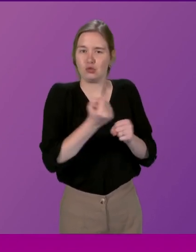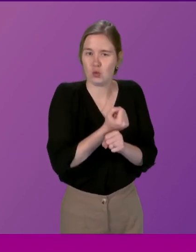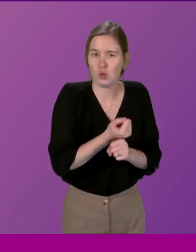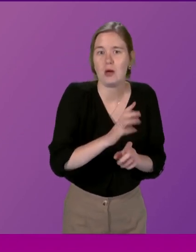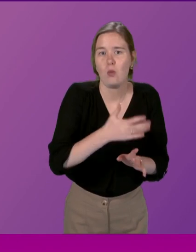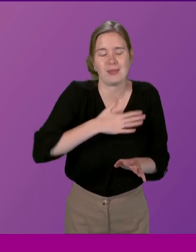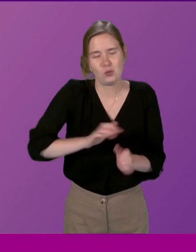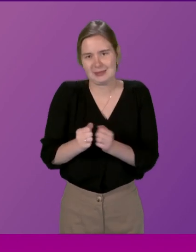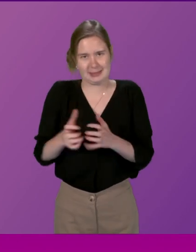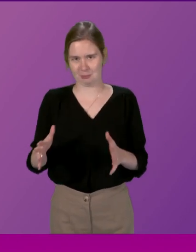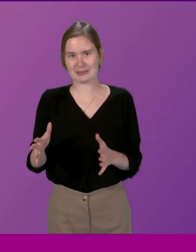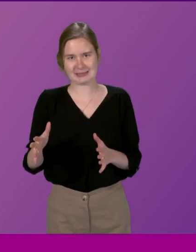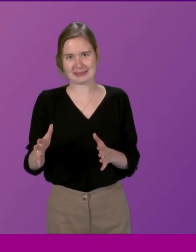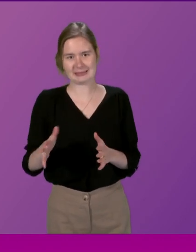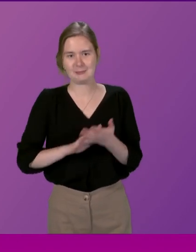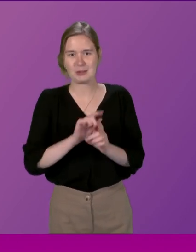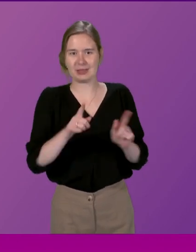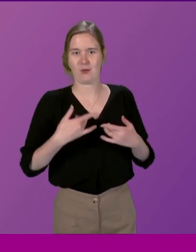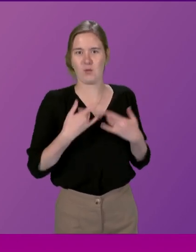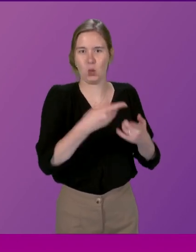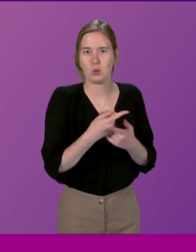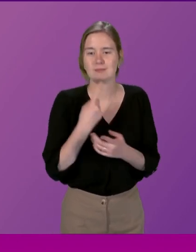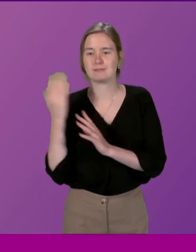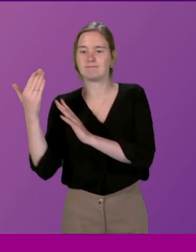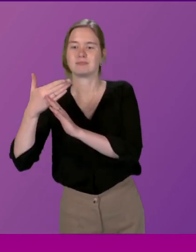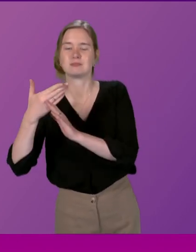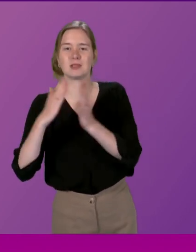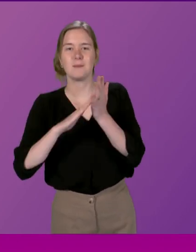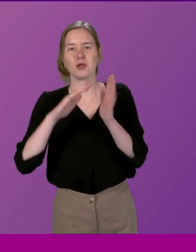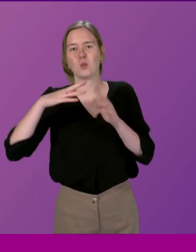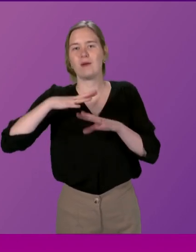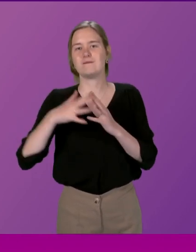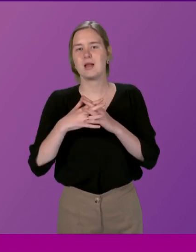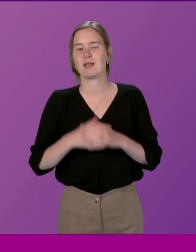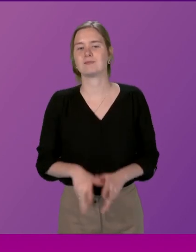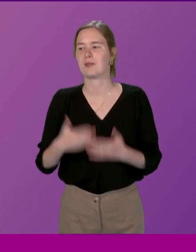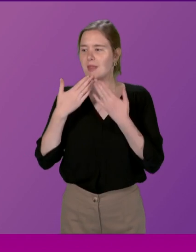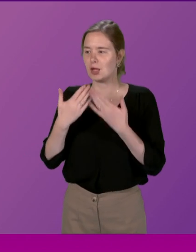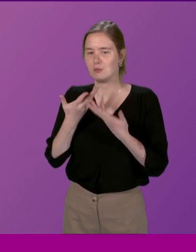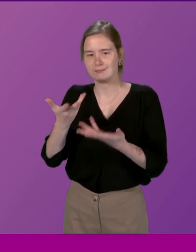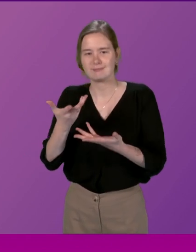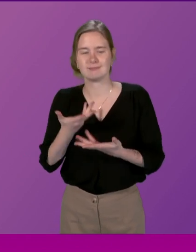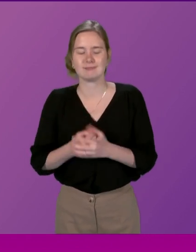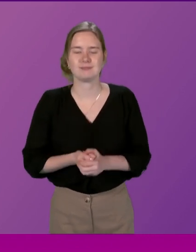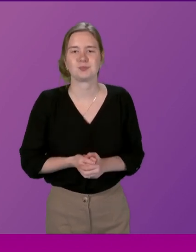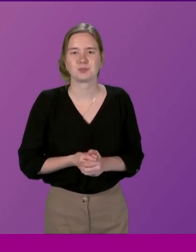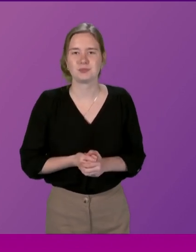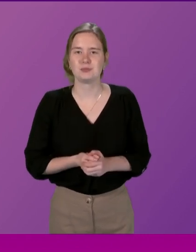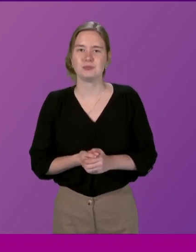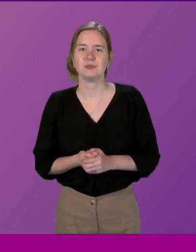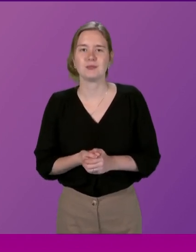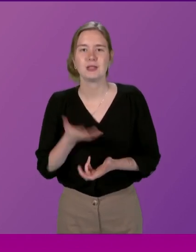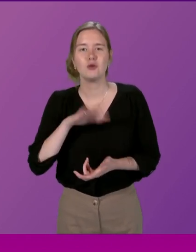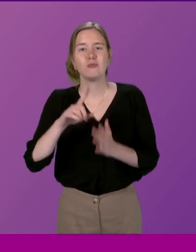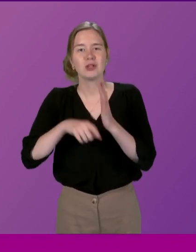find acceptable. shows how... Yes, no problem. Martin Whitefield. I'm very grateful to George Adam giving way on that point. We heard from